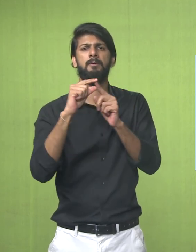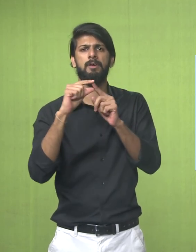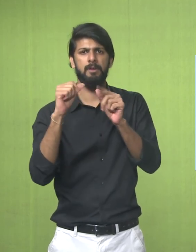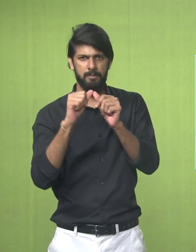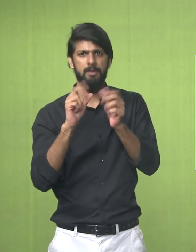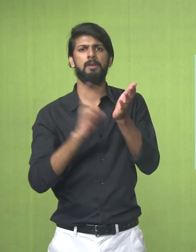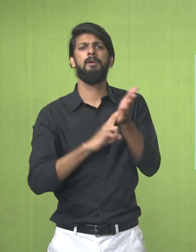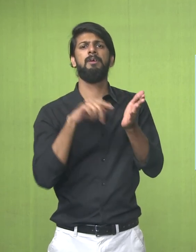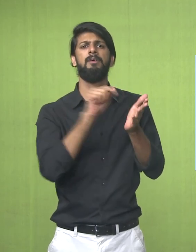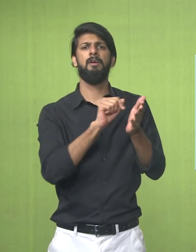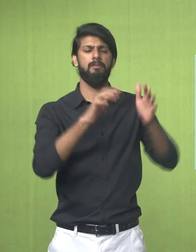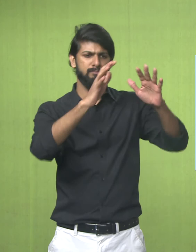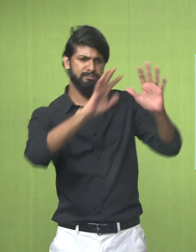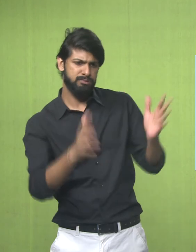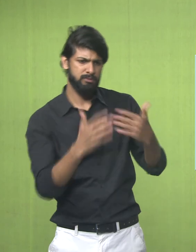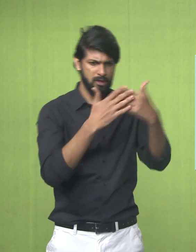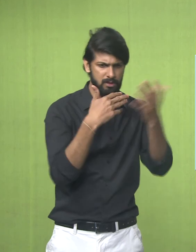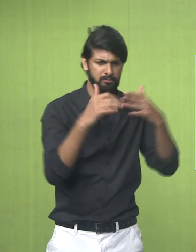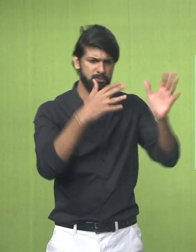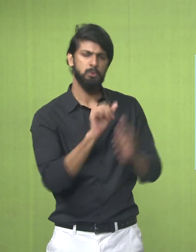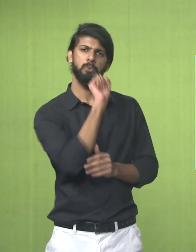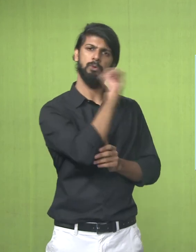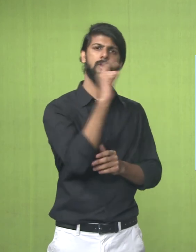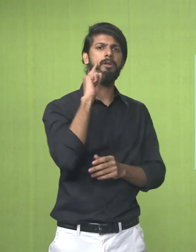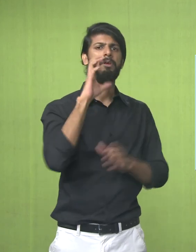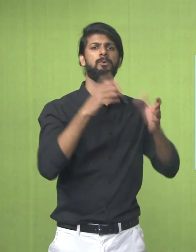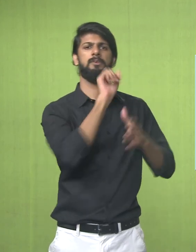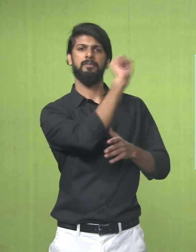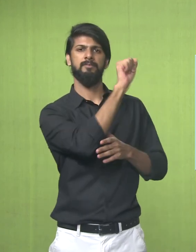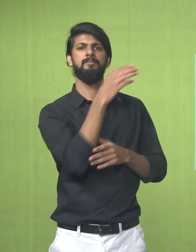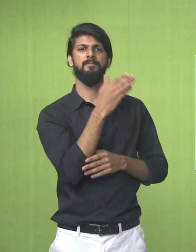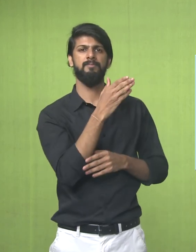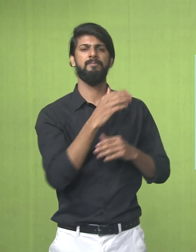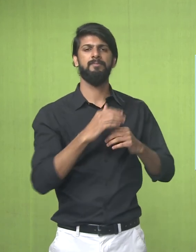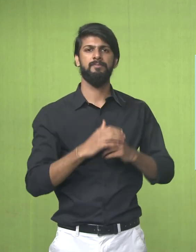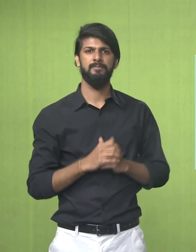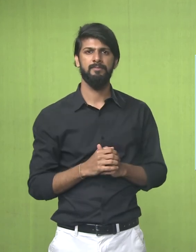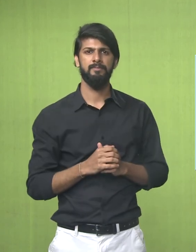Their Own Traditional Way That The Harappan Artists Used To Make Pottery And Paint Them